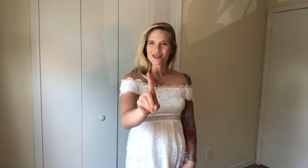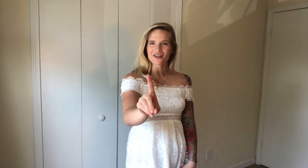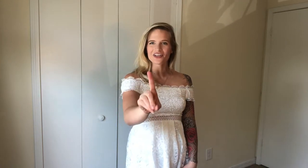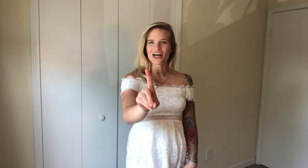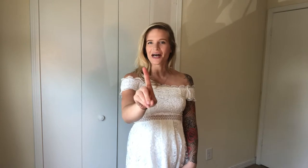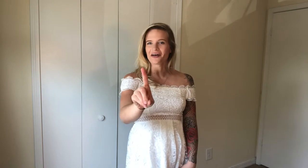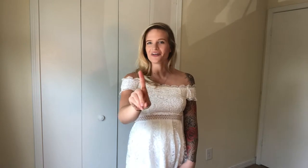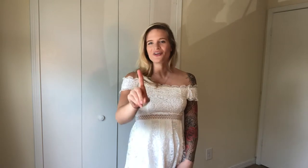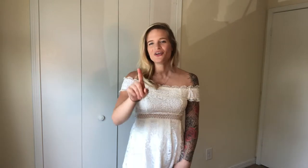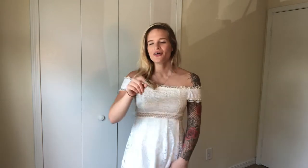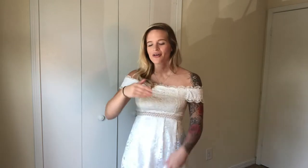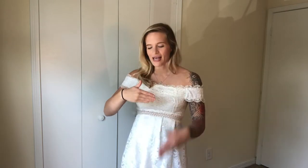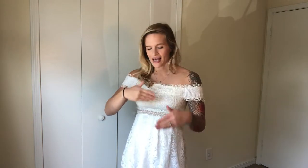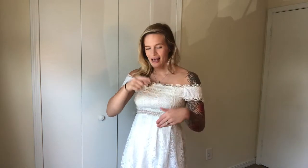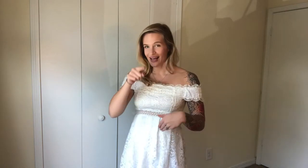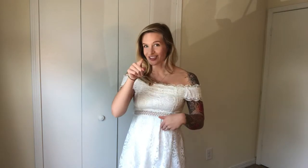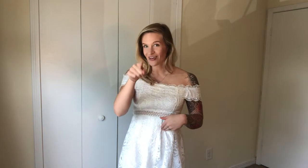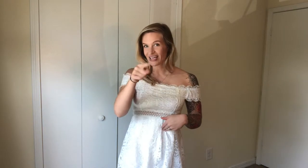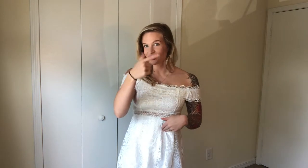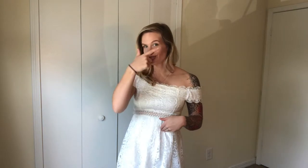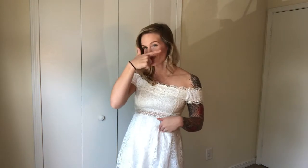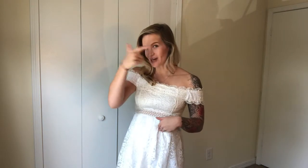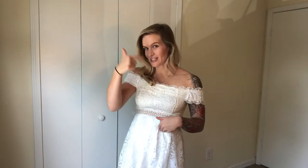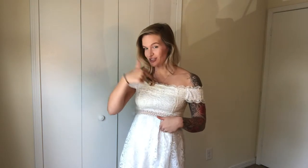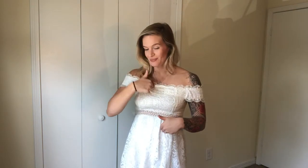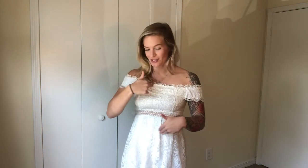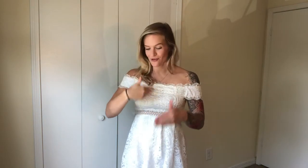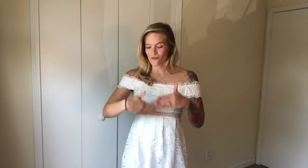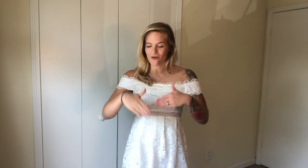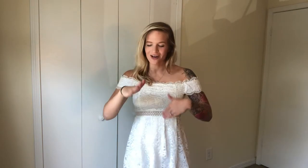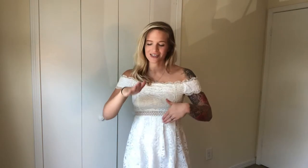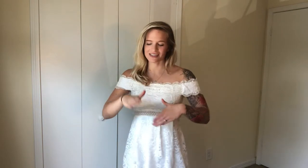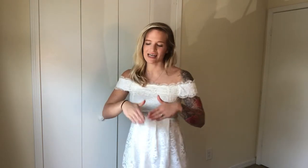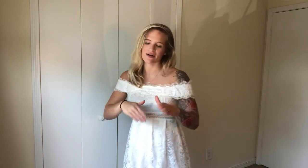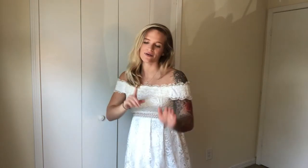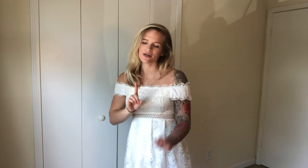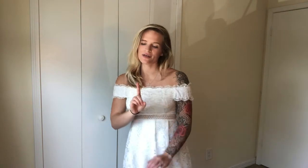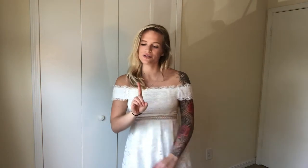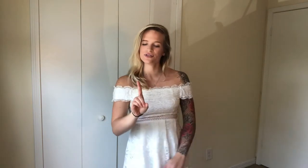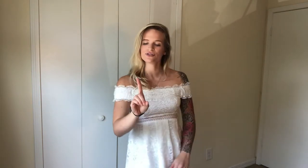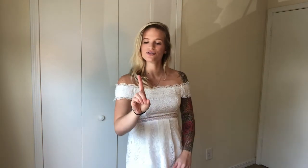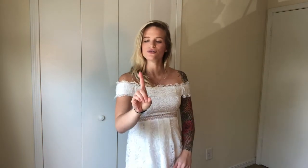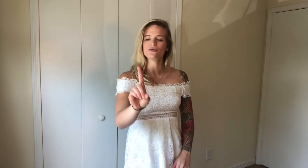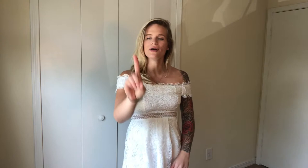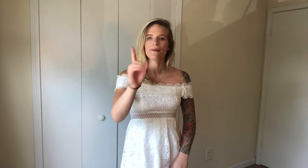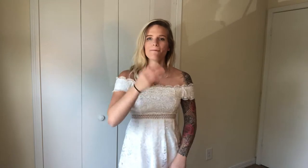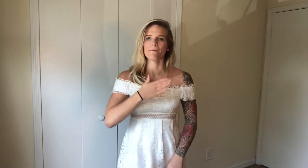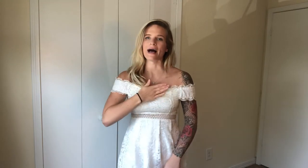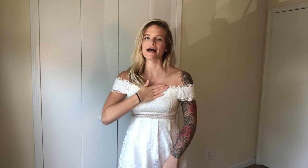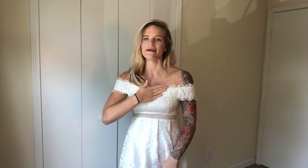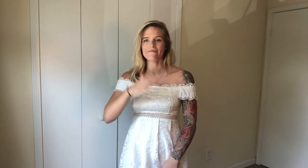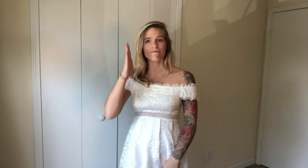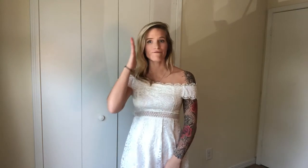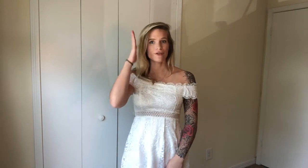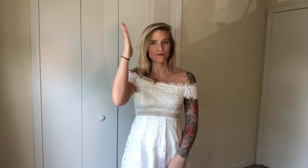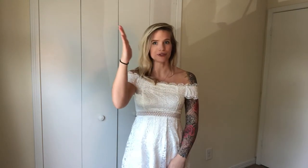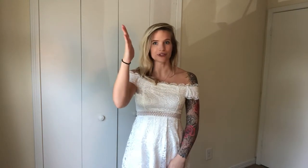down the aisle. So, as you watch me walk down to my future,